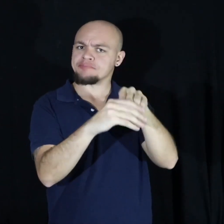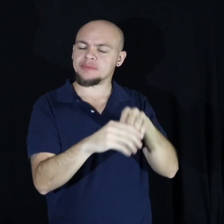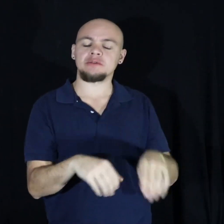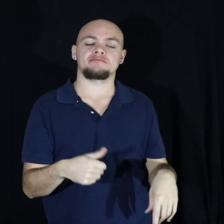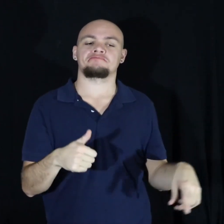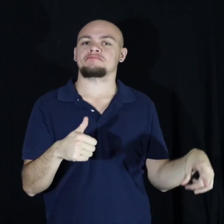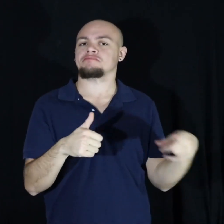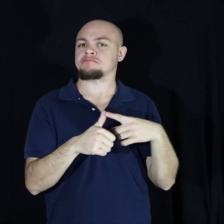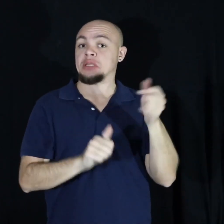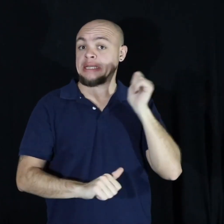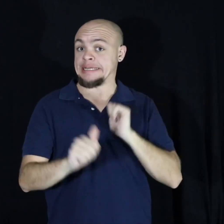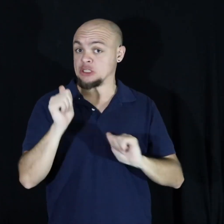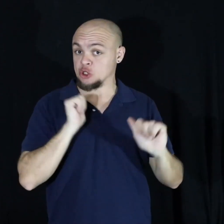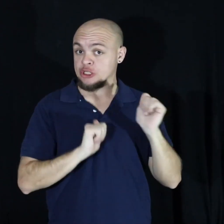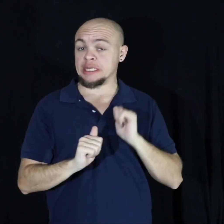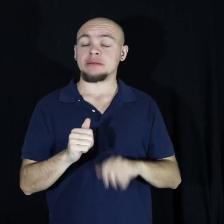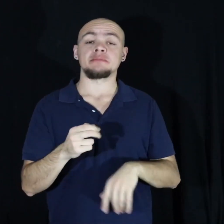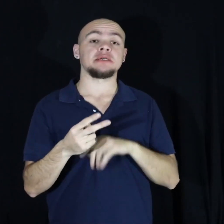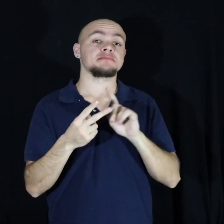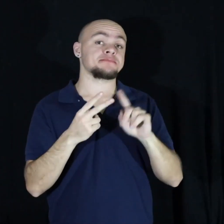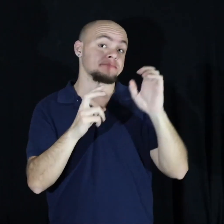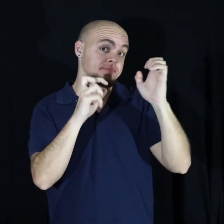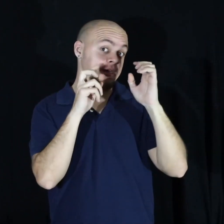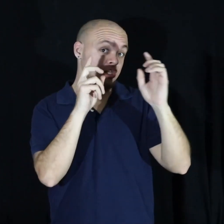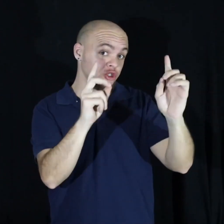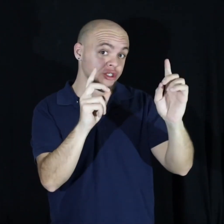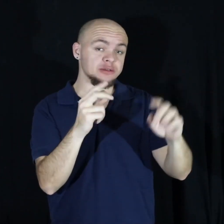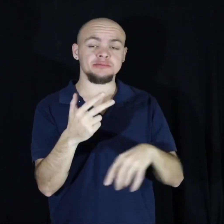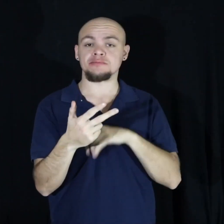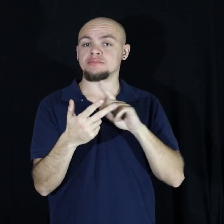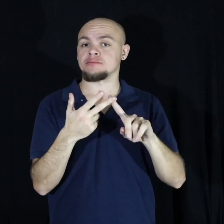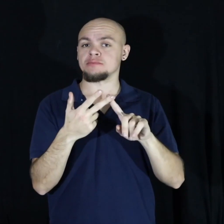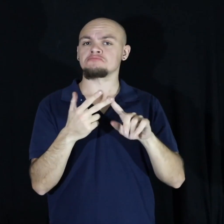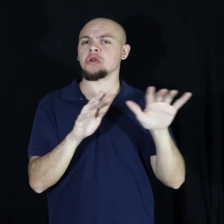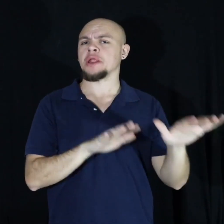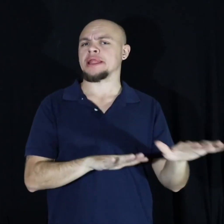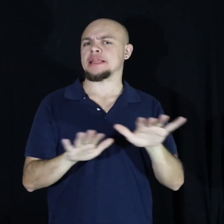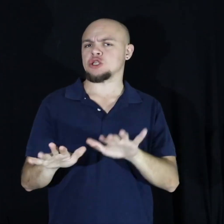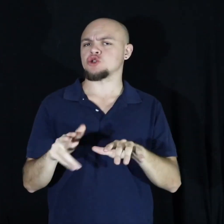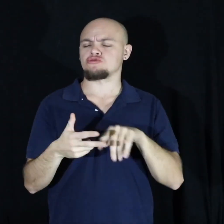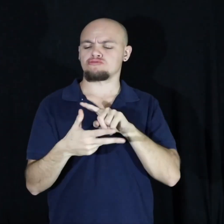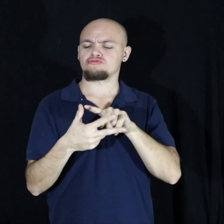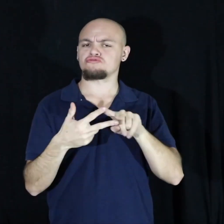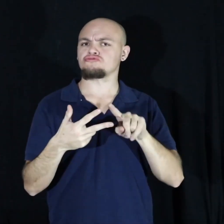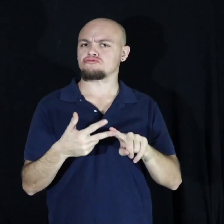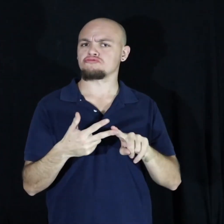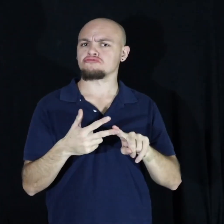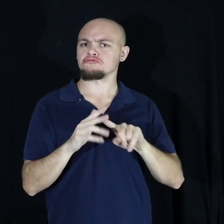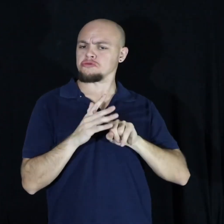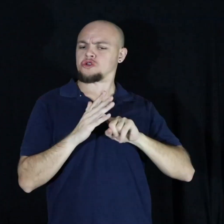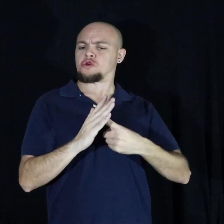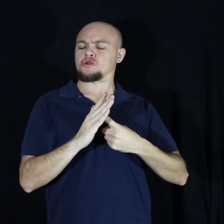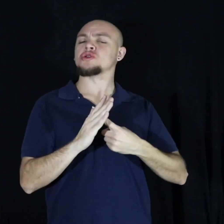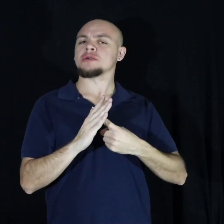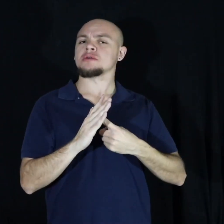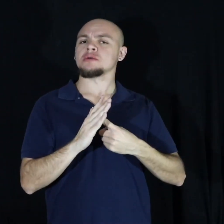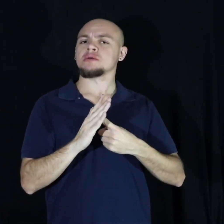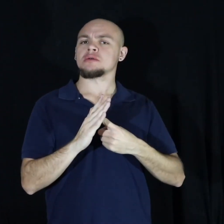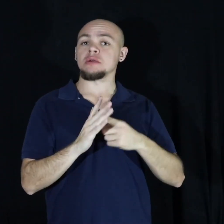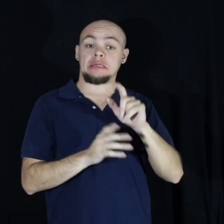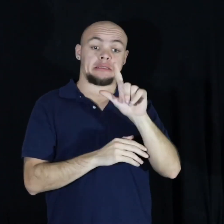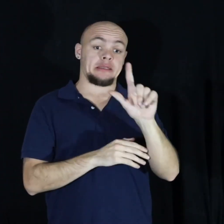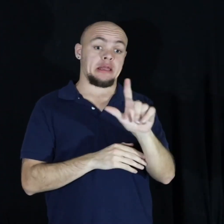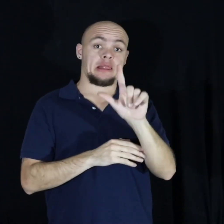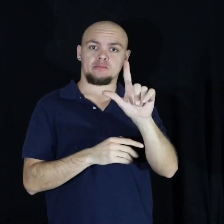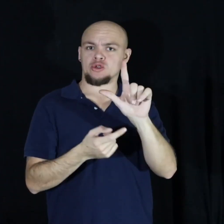off with the entertainment or education or leisure side and the library in the library